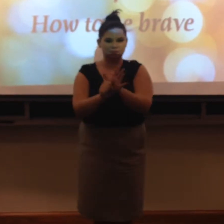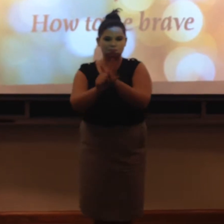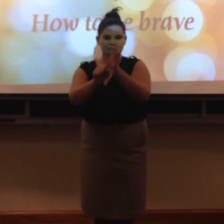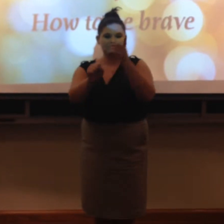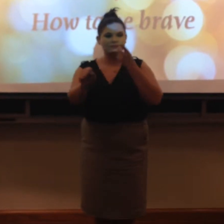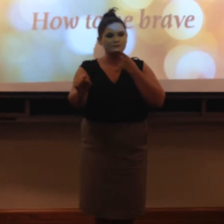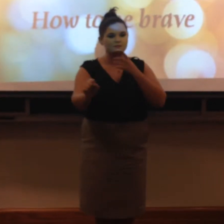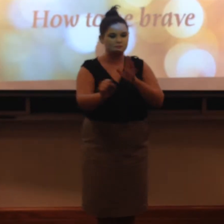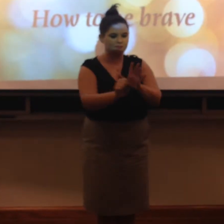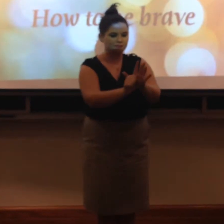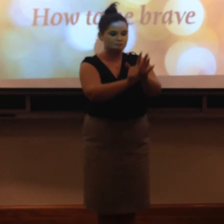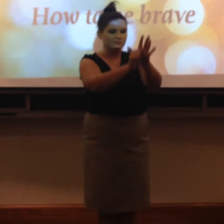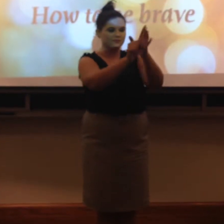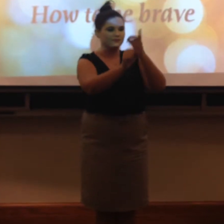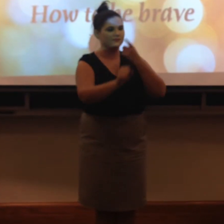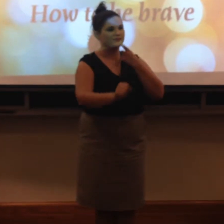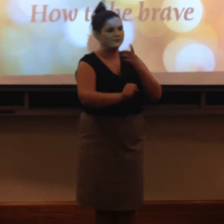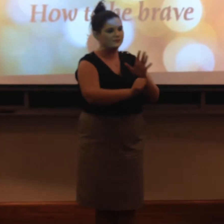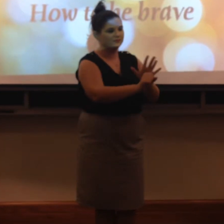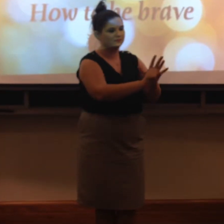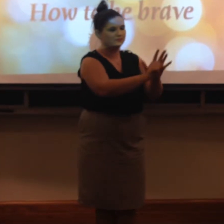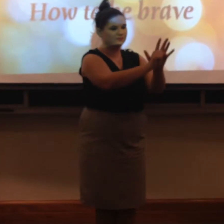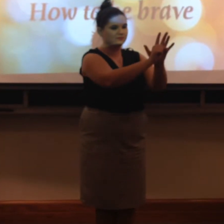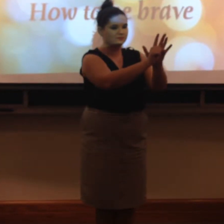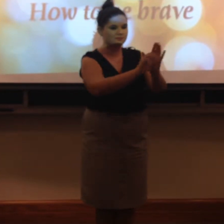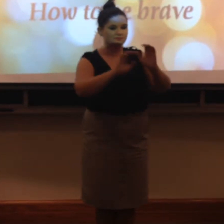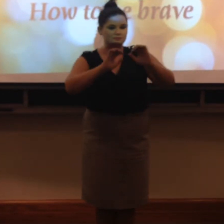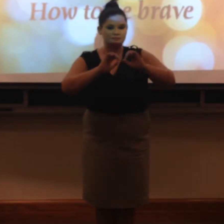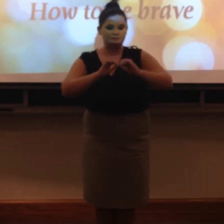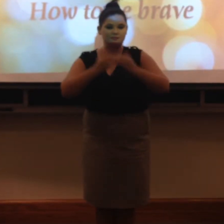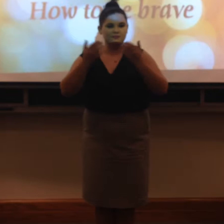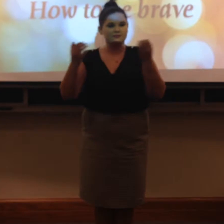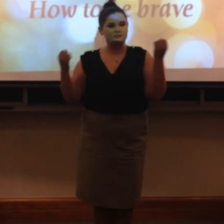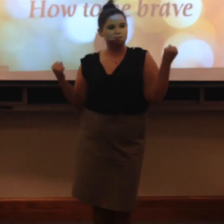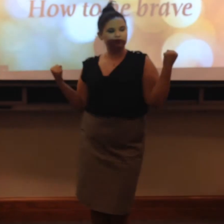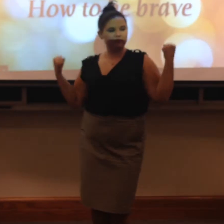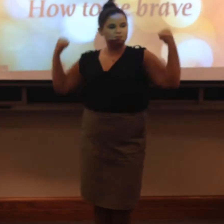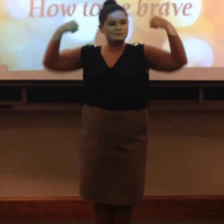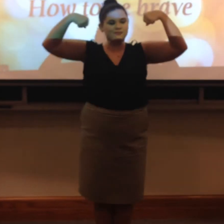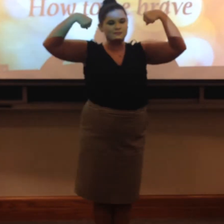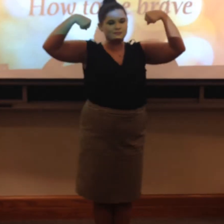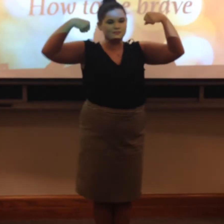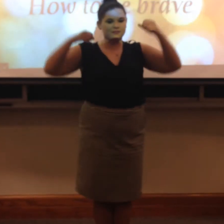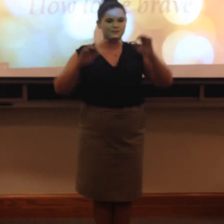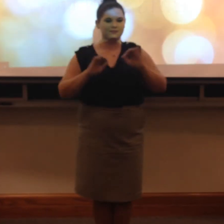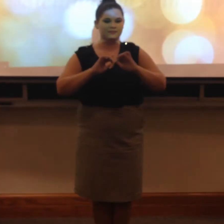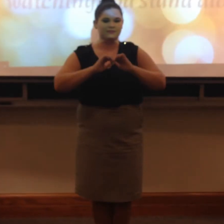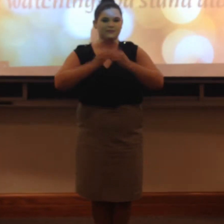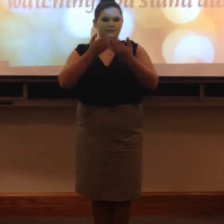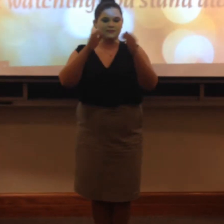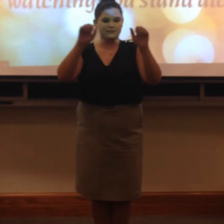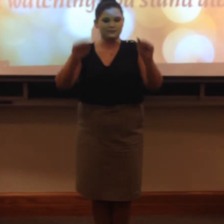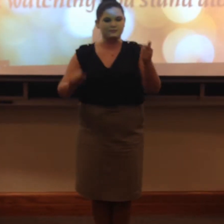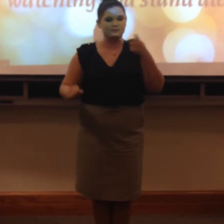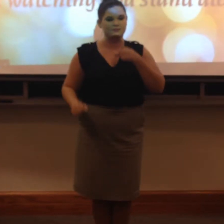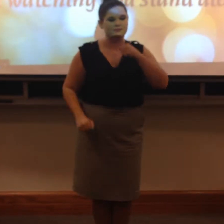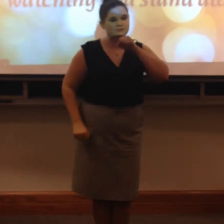promises How to be brave? How can I